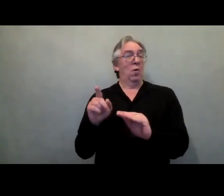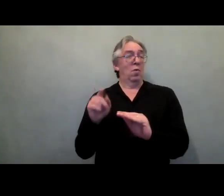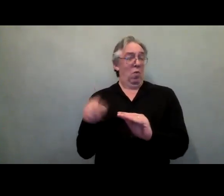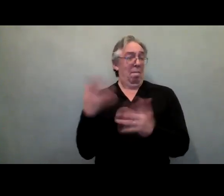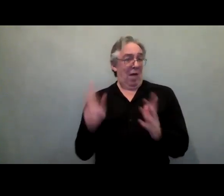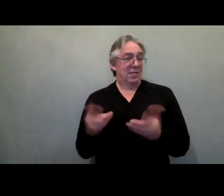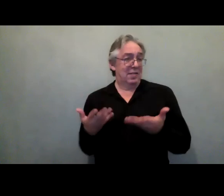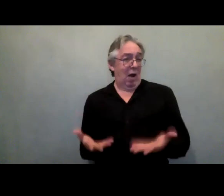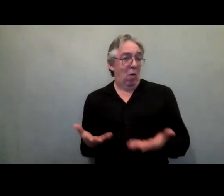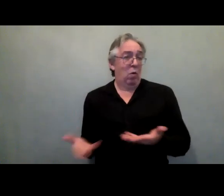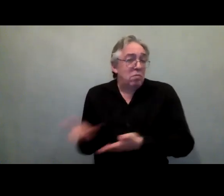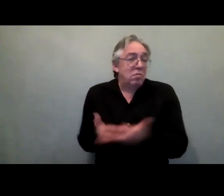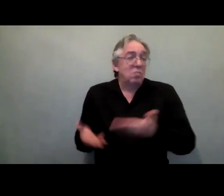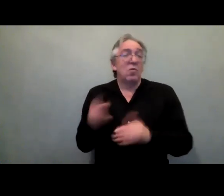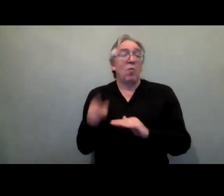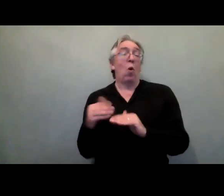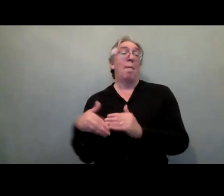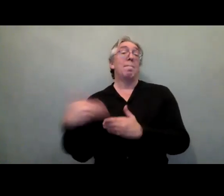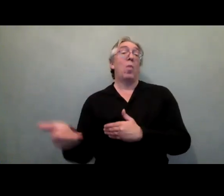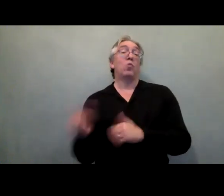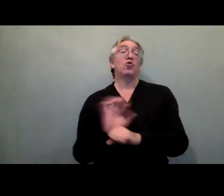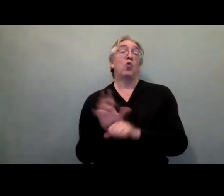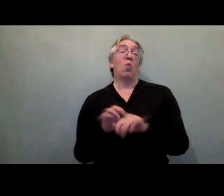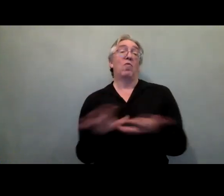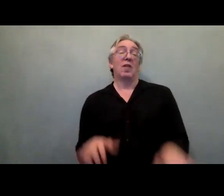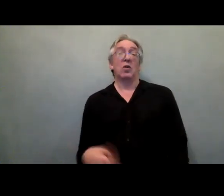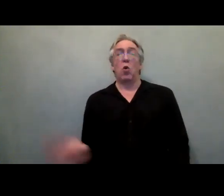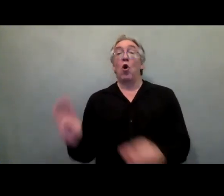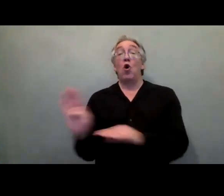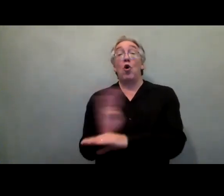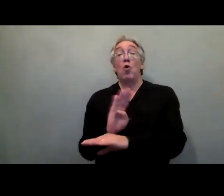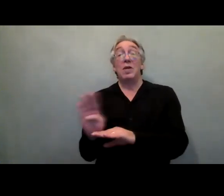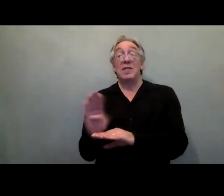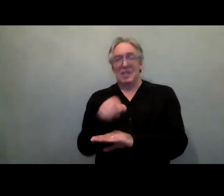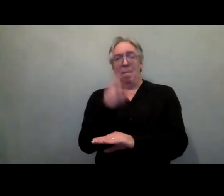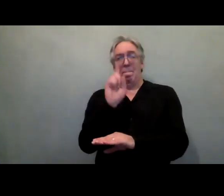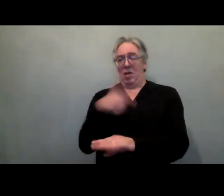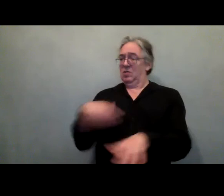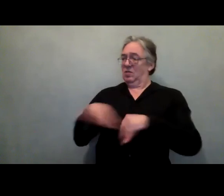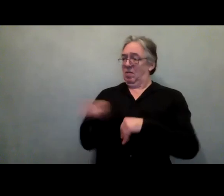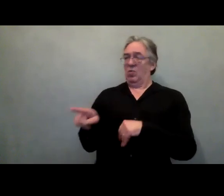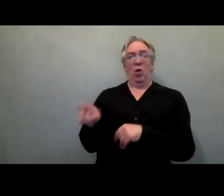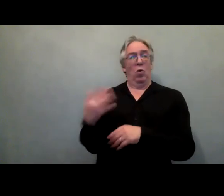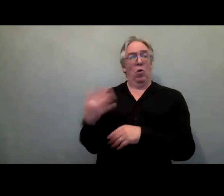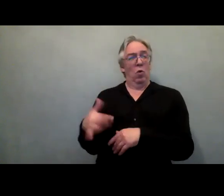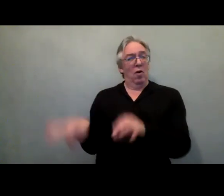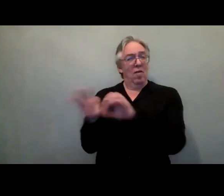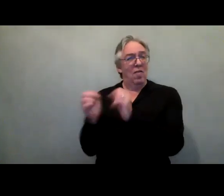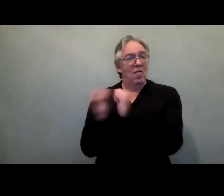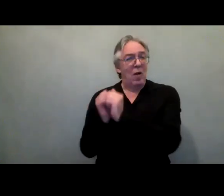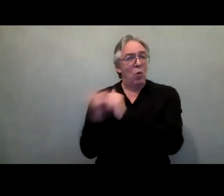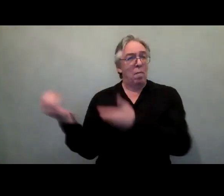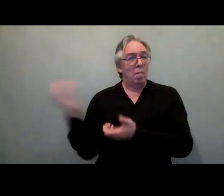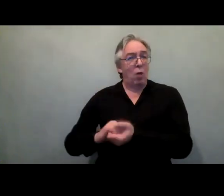So in order to do this, we must position business as a valued stakeholder, as a valued service user, as a valued potential partner